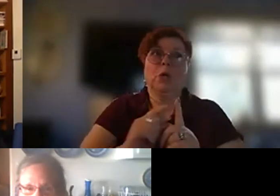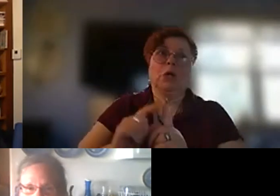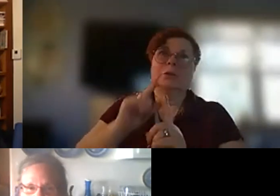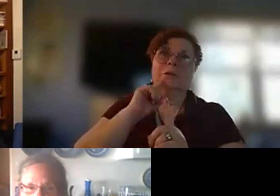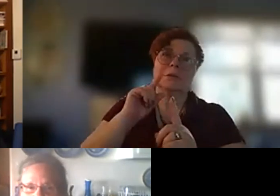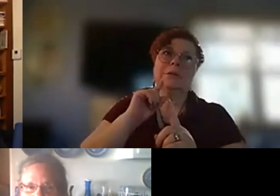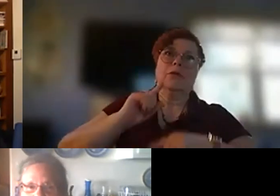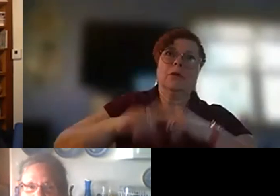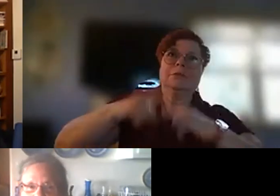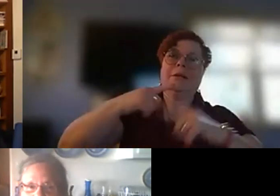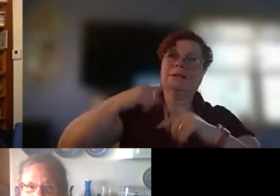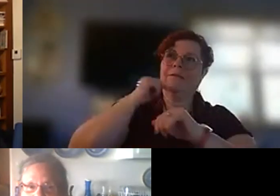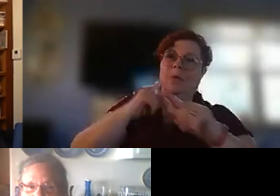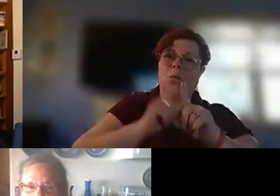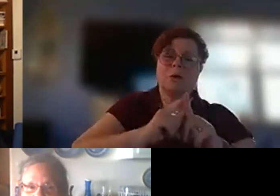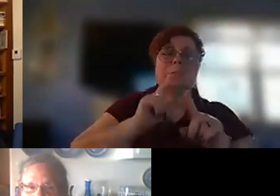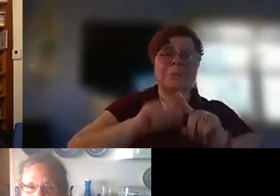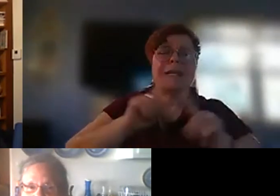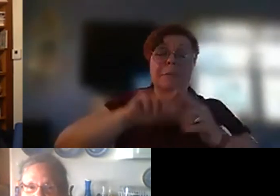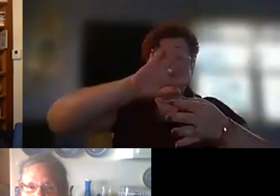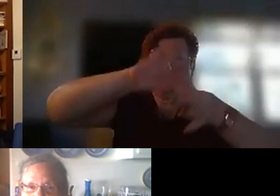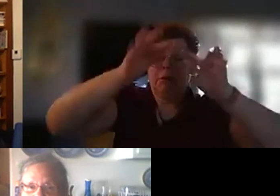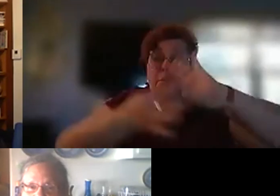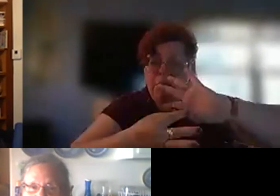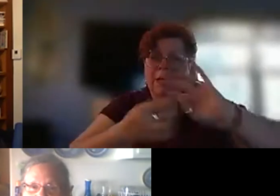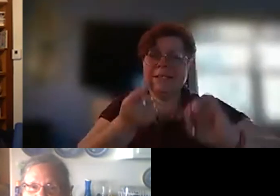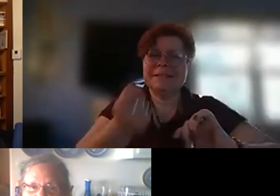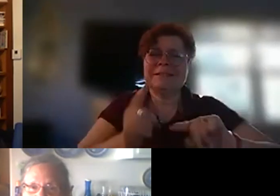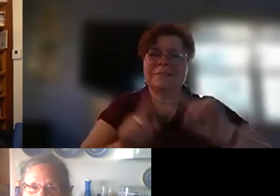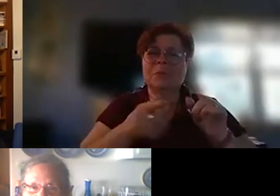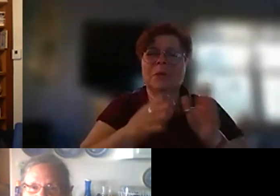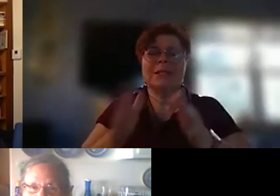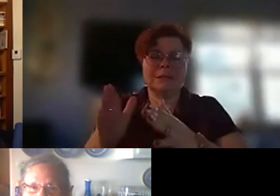signs for words but they can be interpreted in slightly different ways which make them beautiful